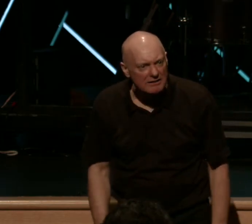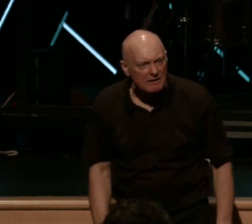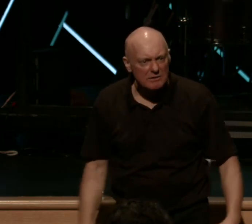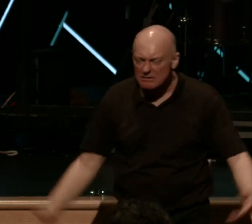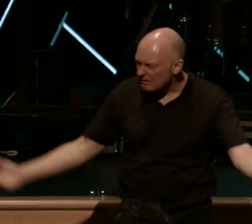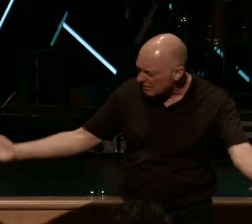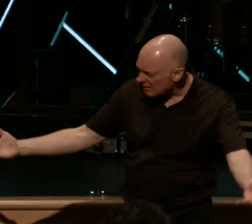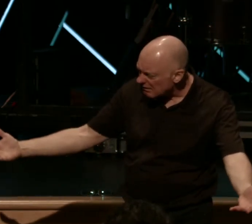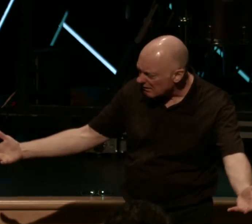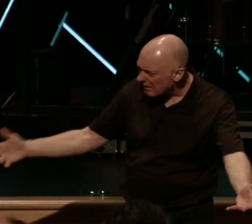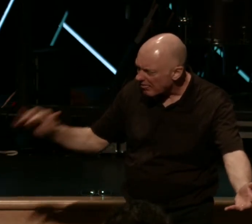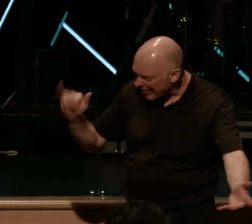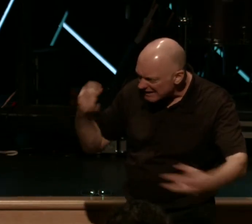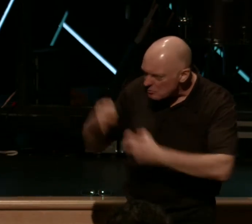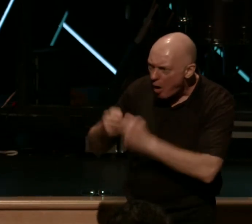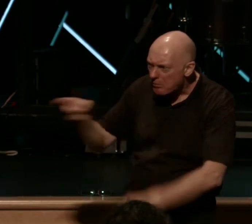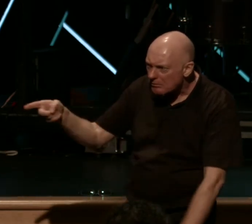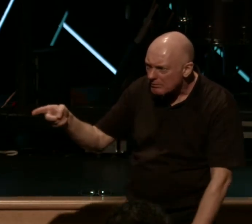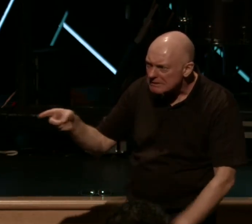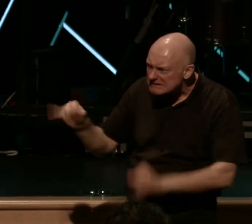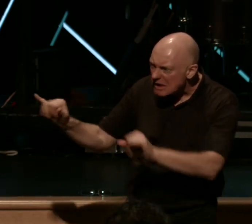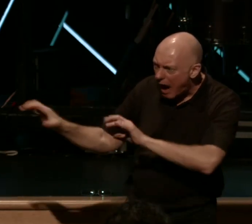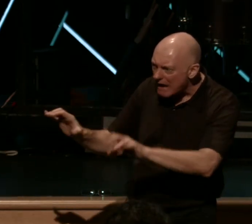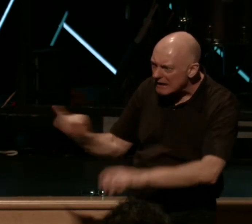that as a problem. Now, hear what I'm about to tell you.